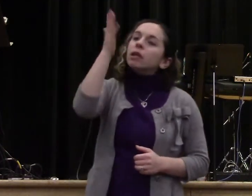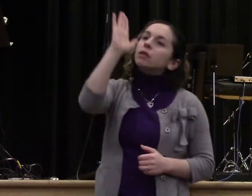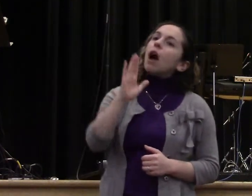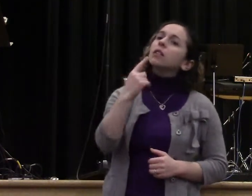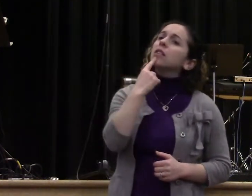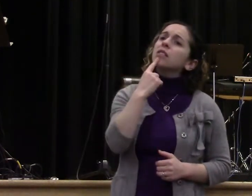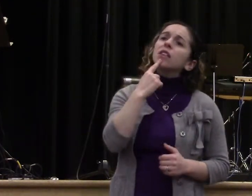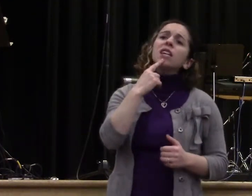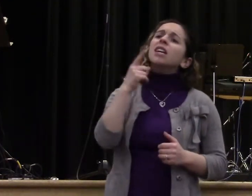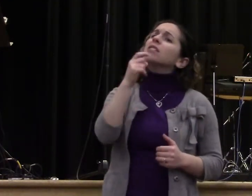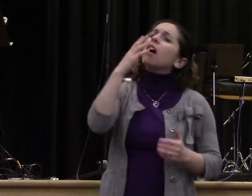messes with them.